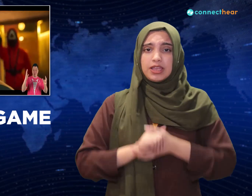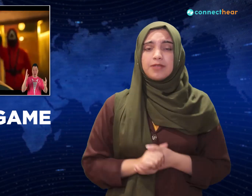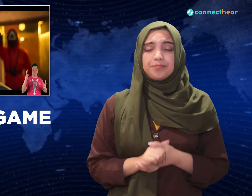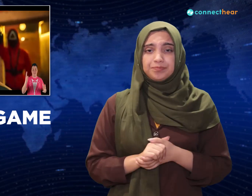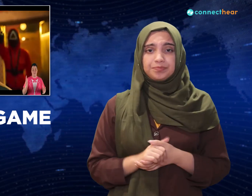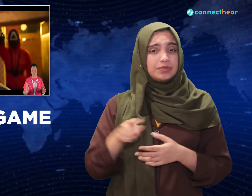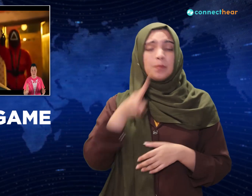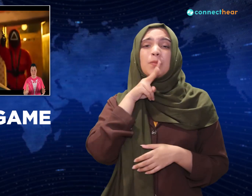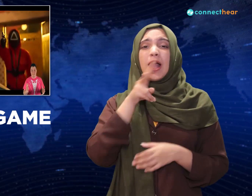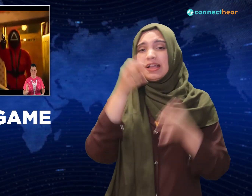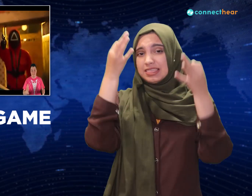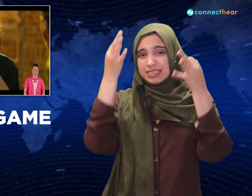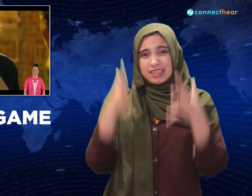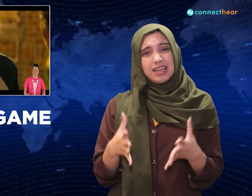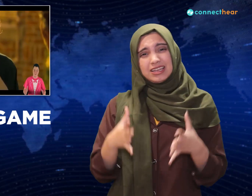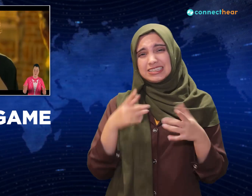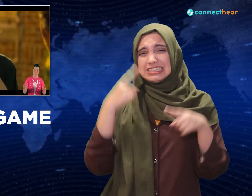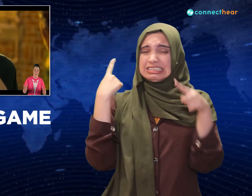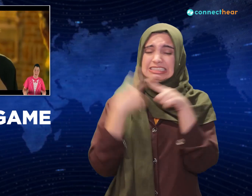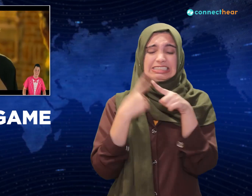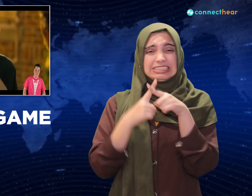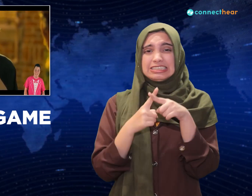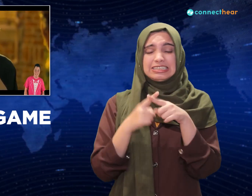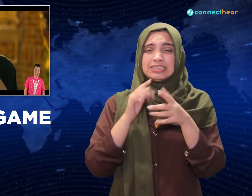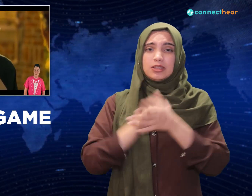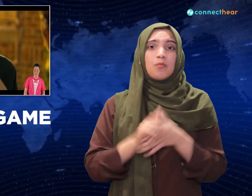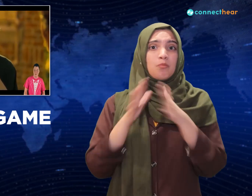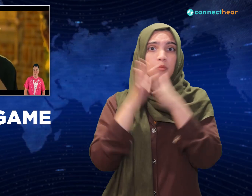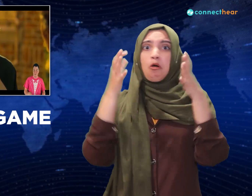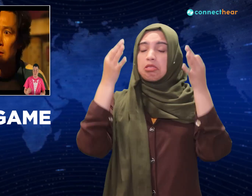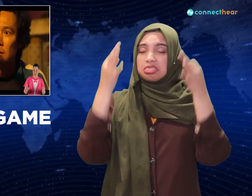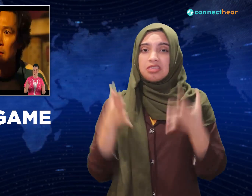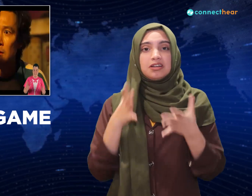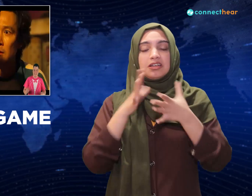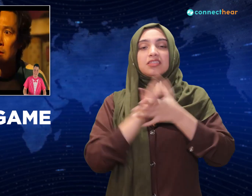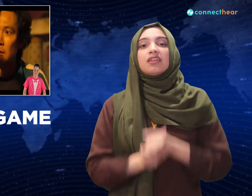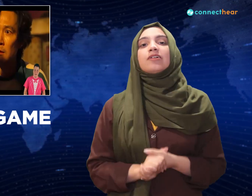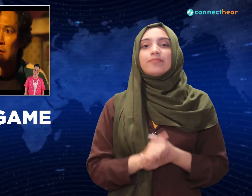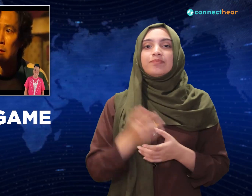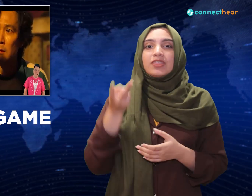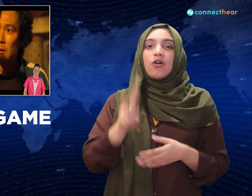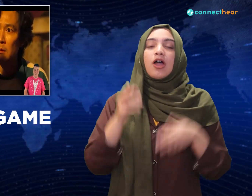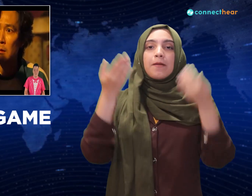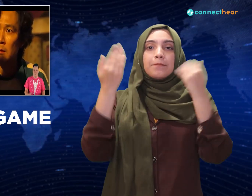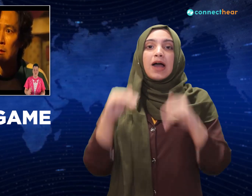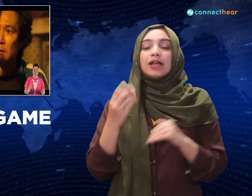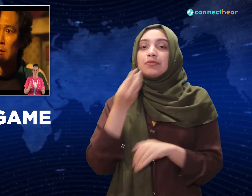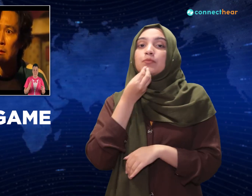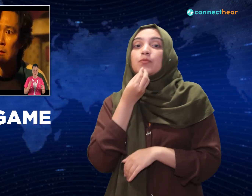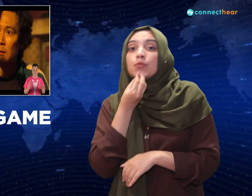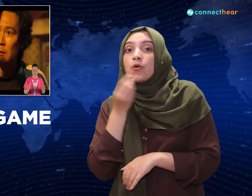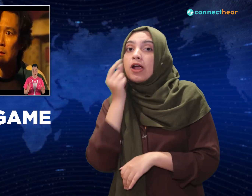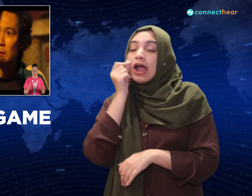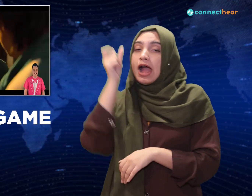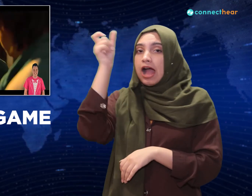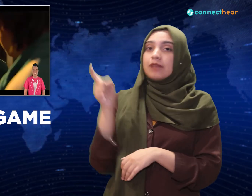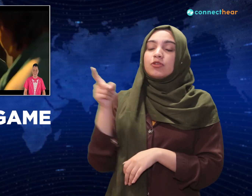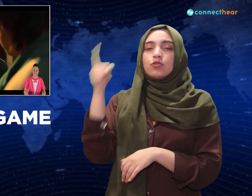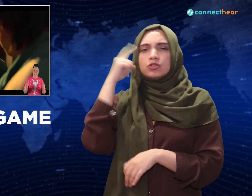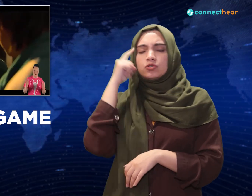masterpiece. And as for old man, turns out he was faking the dementia. He knew what was happening. He's like, it's